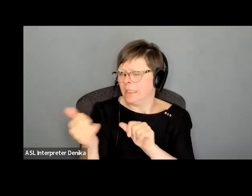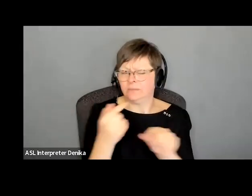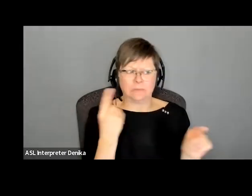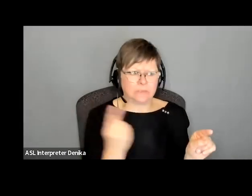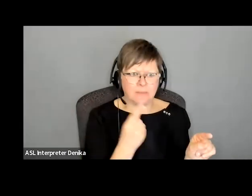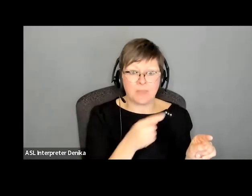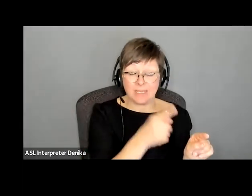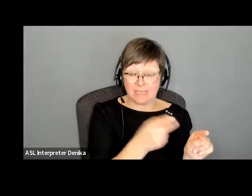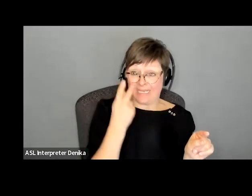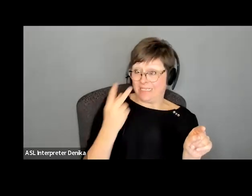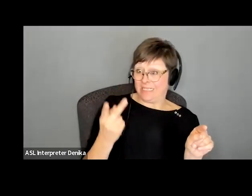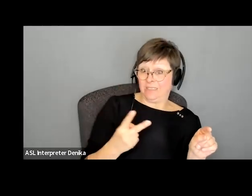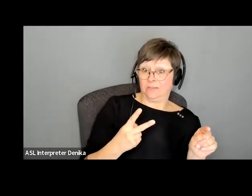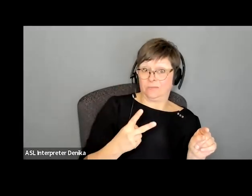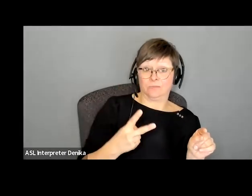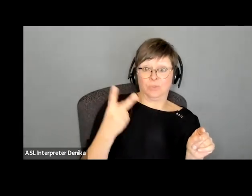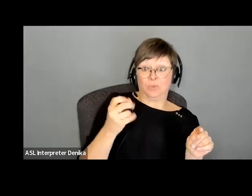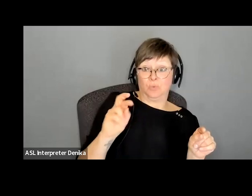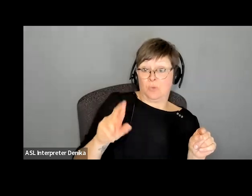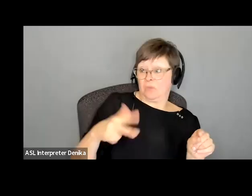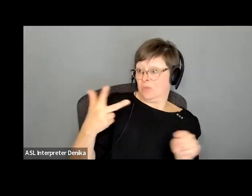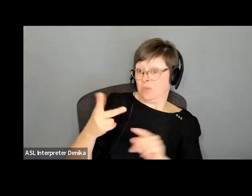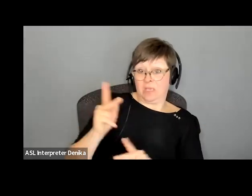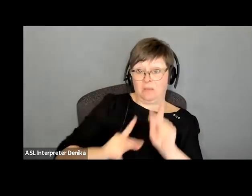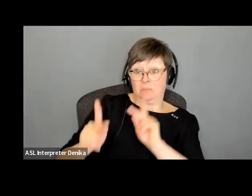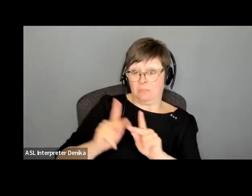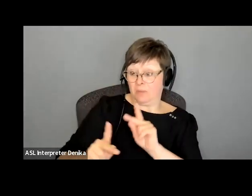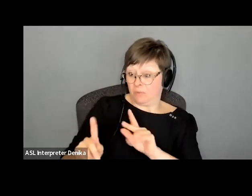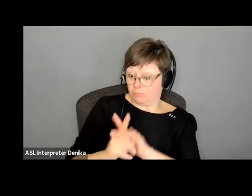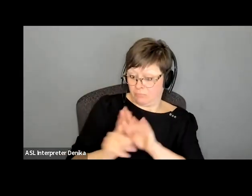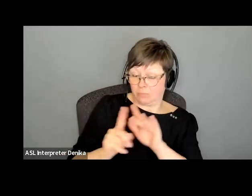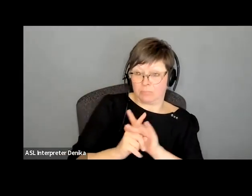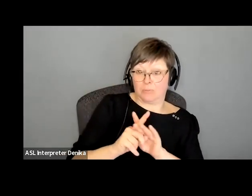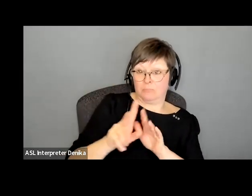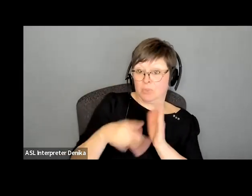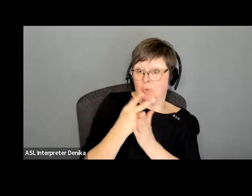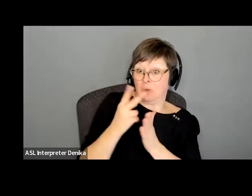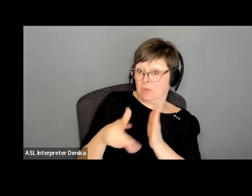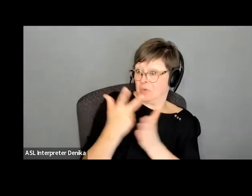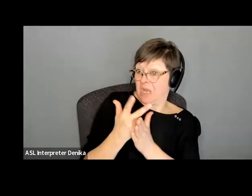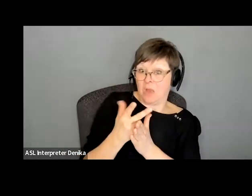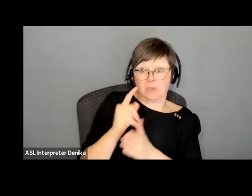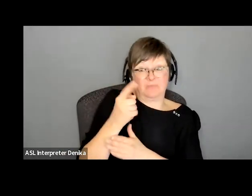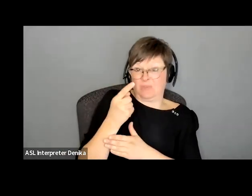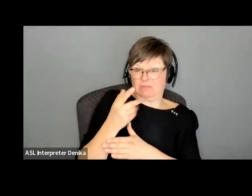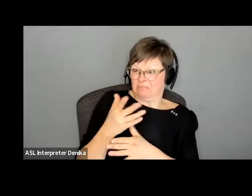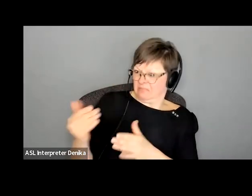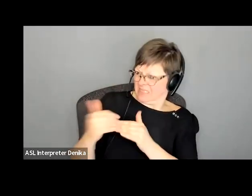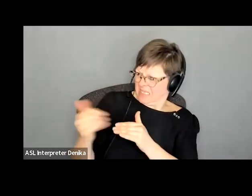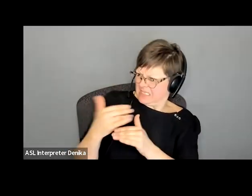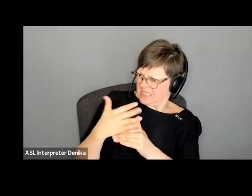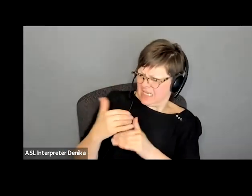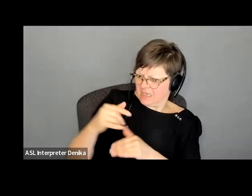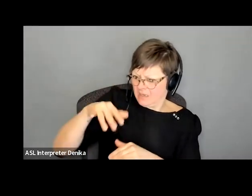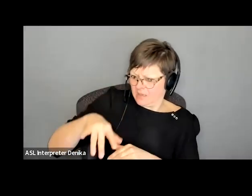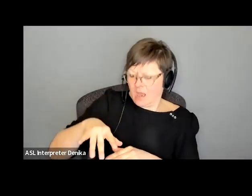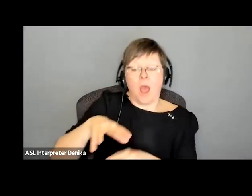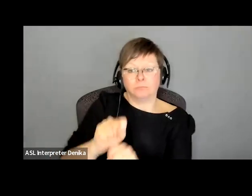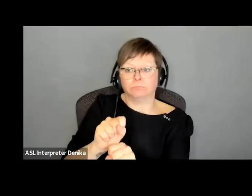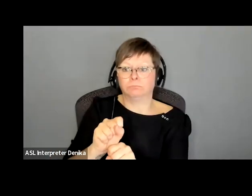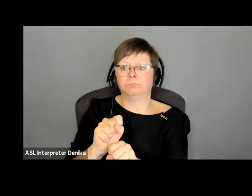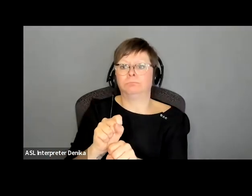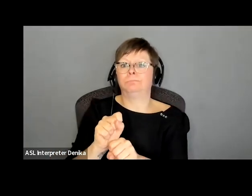see two or three people who are right right at the beginning in the first three hours of submissions that part's going to probably get cast